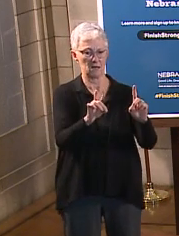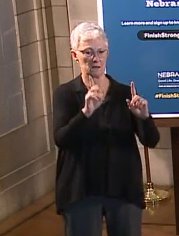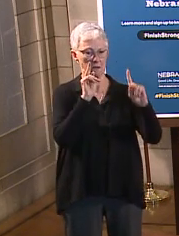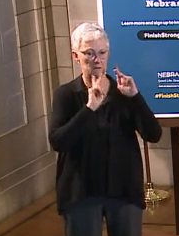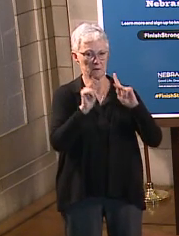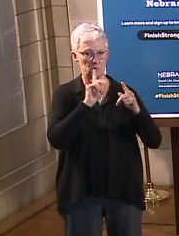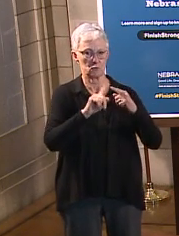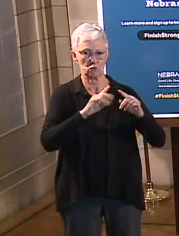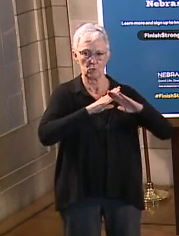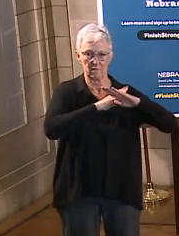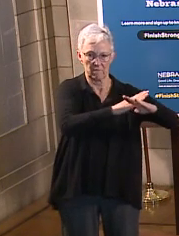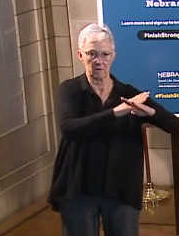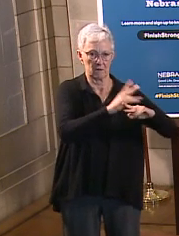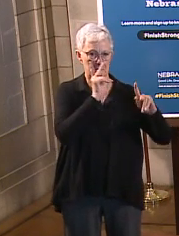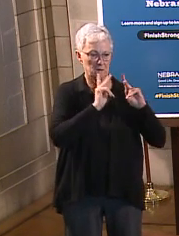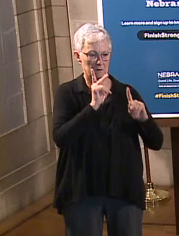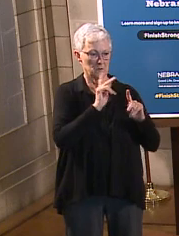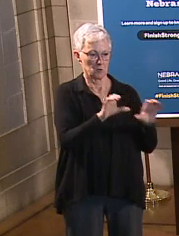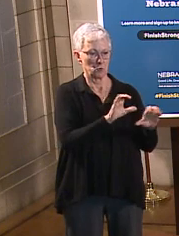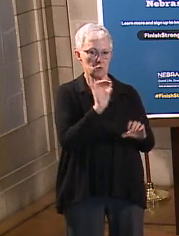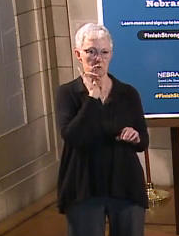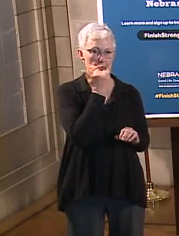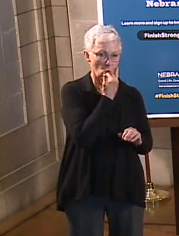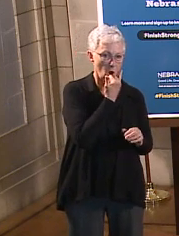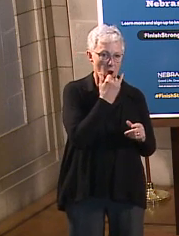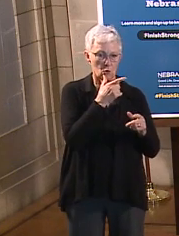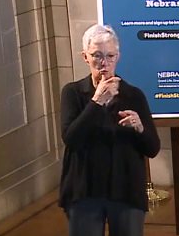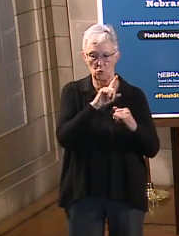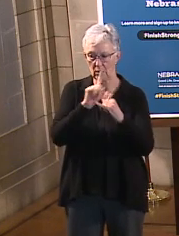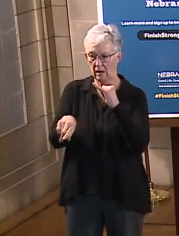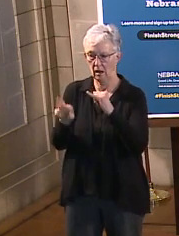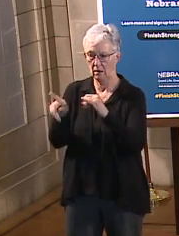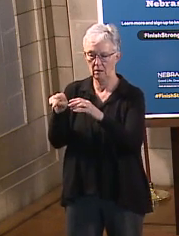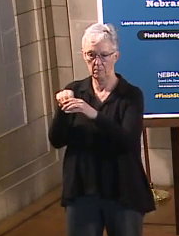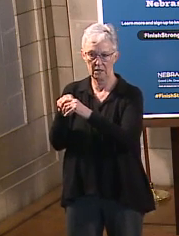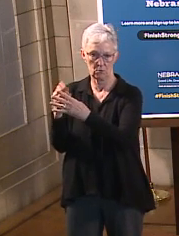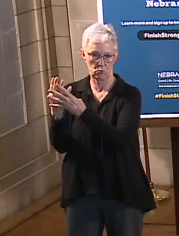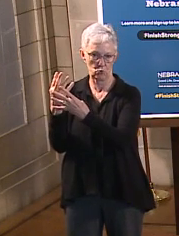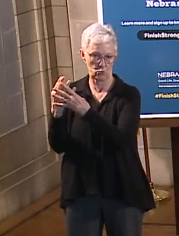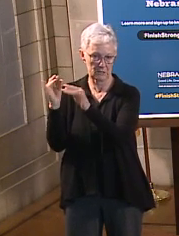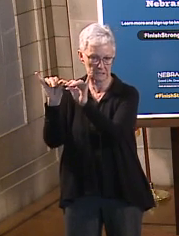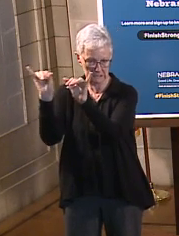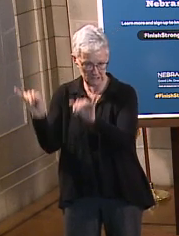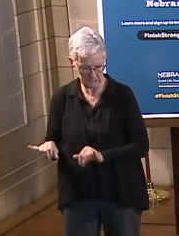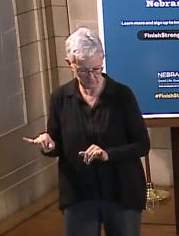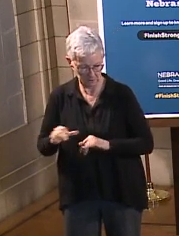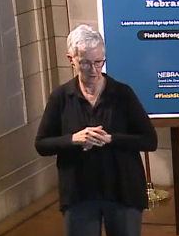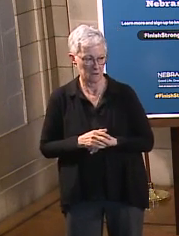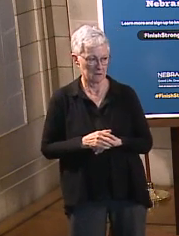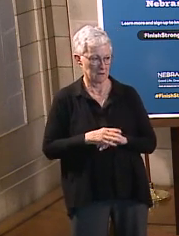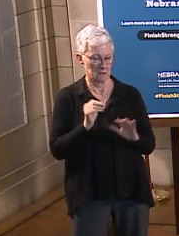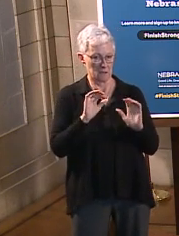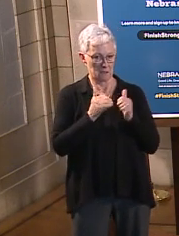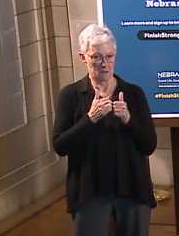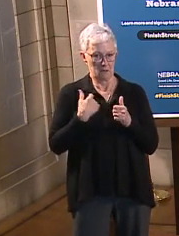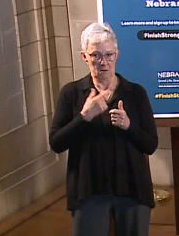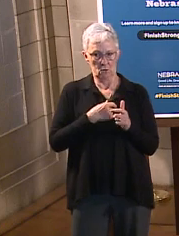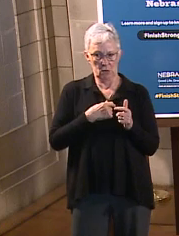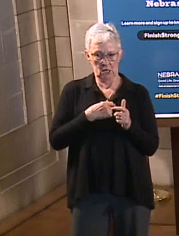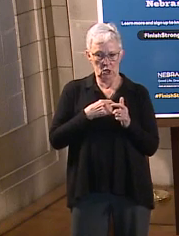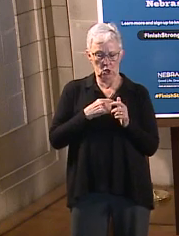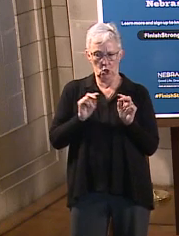we already do that in a number of different programs to be able to help people with that. And with regard to how we look at specifically